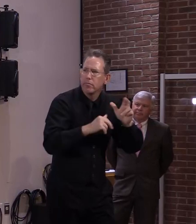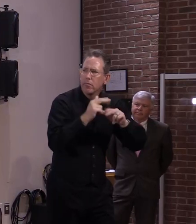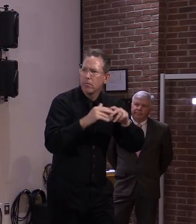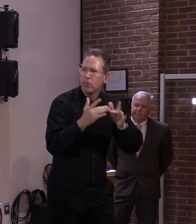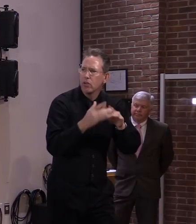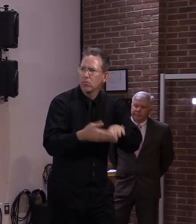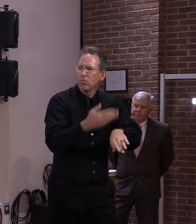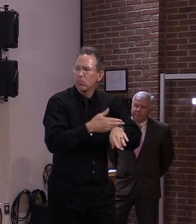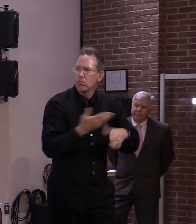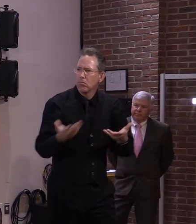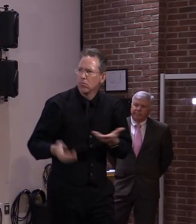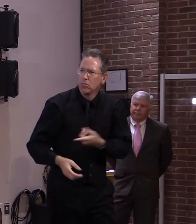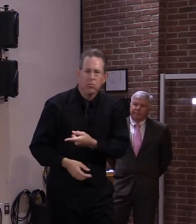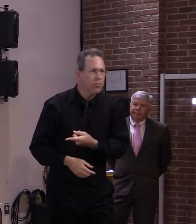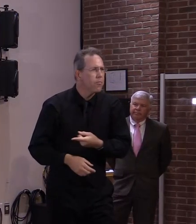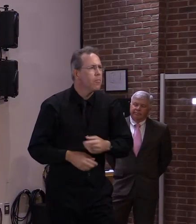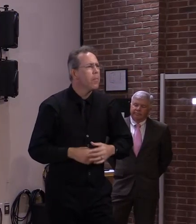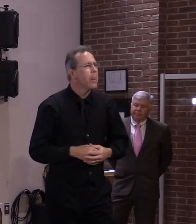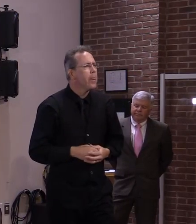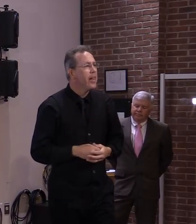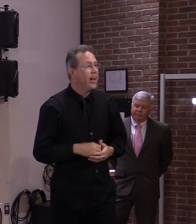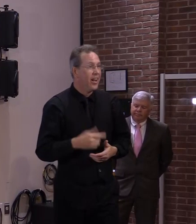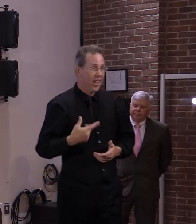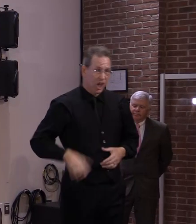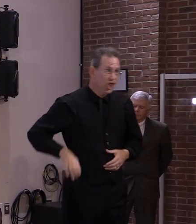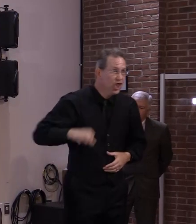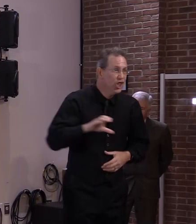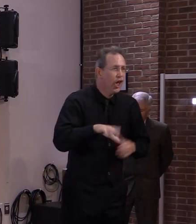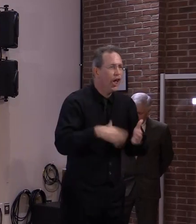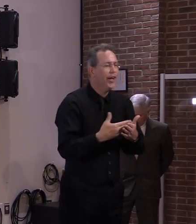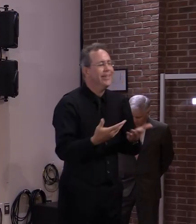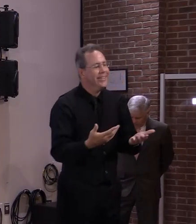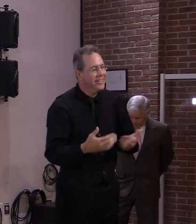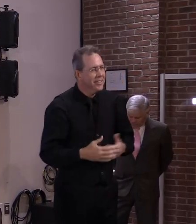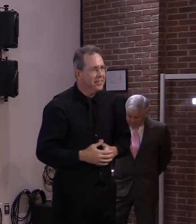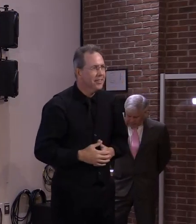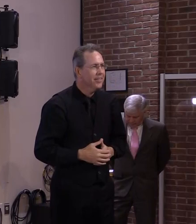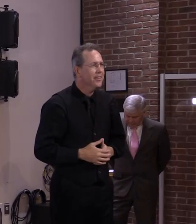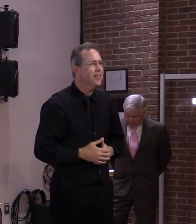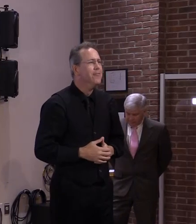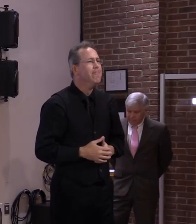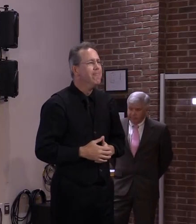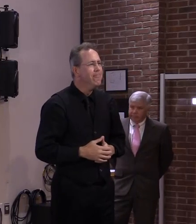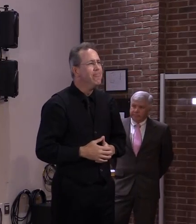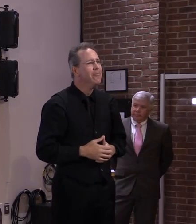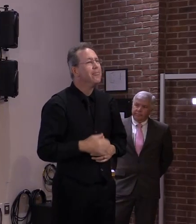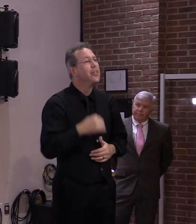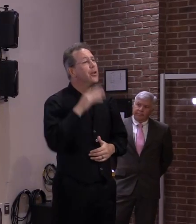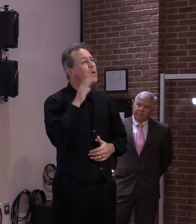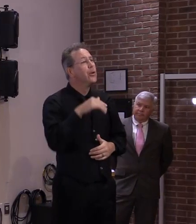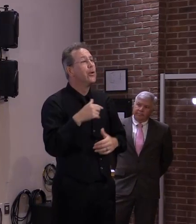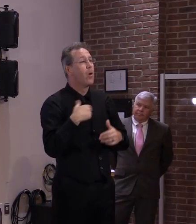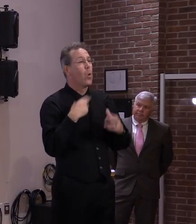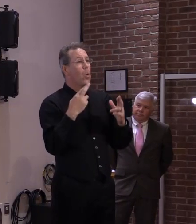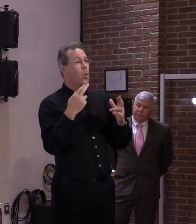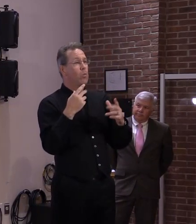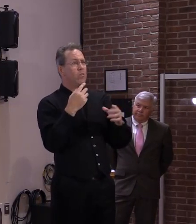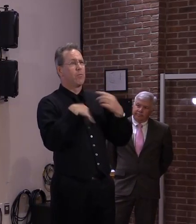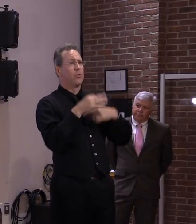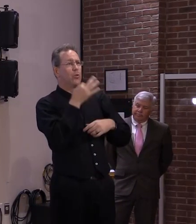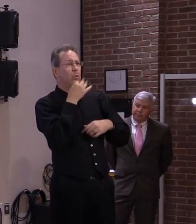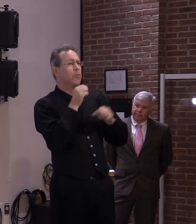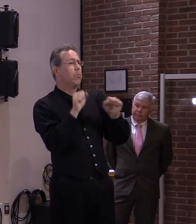want to expedite the process as quickly as we can. The legislature did put